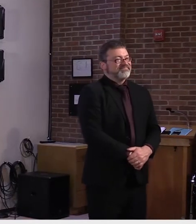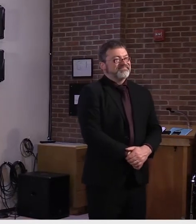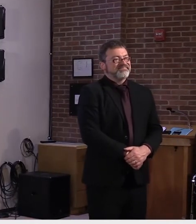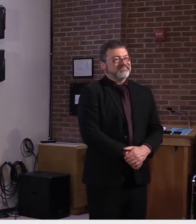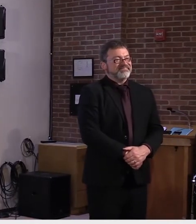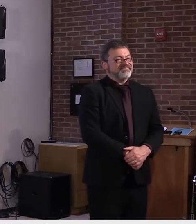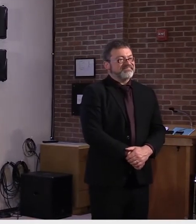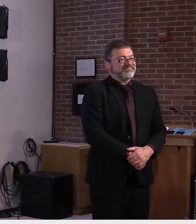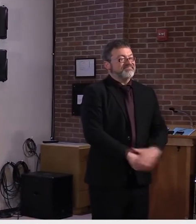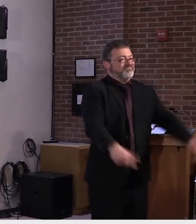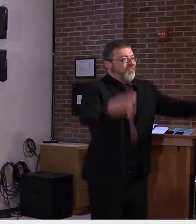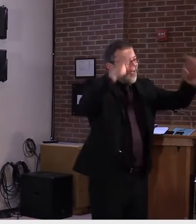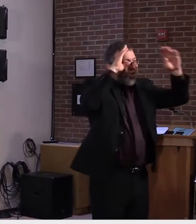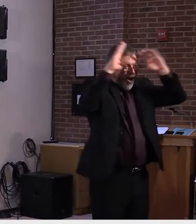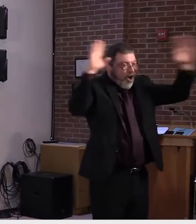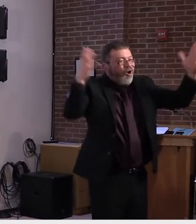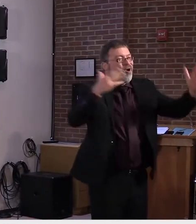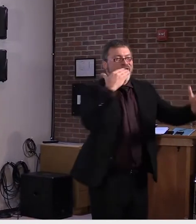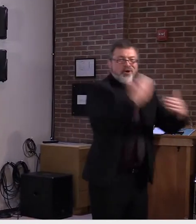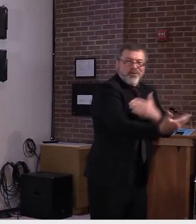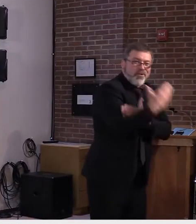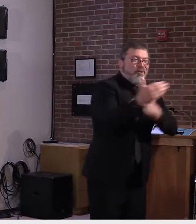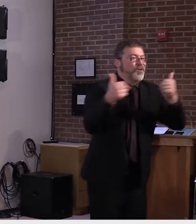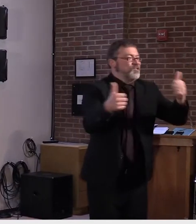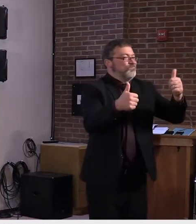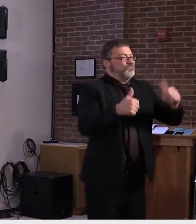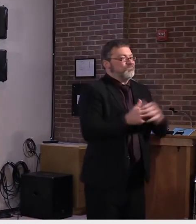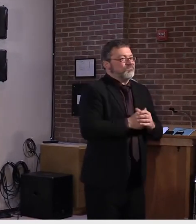Good morning. We'll begin with a health update.